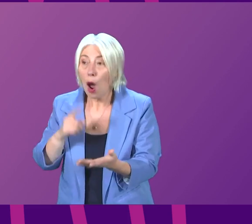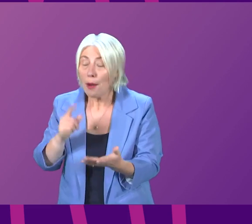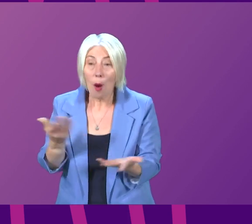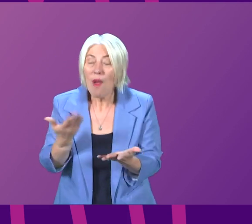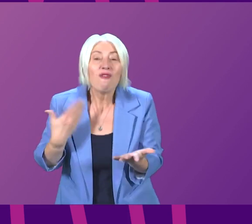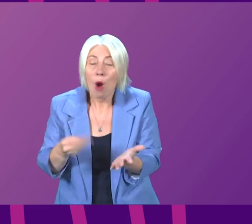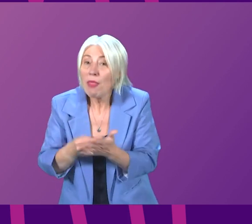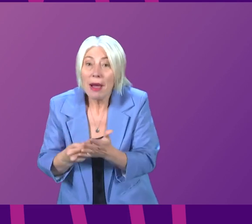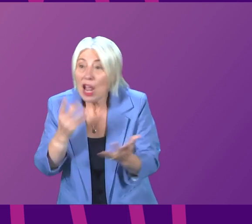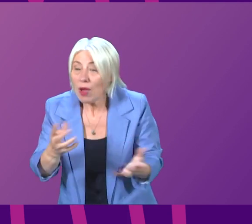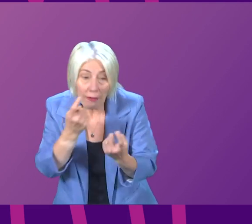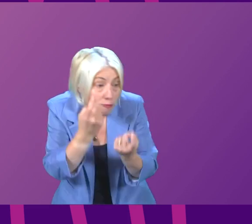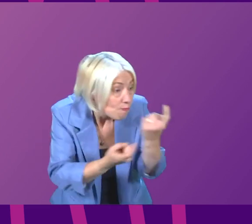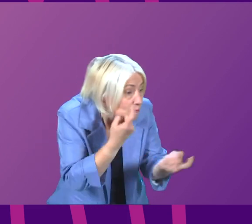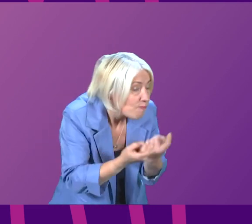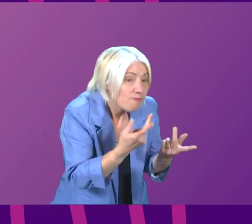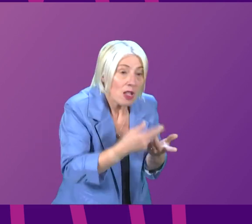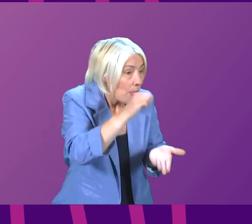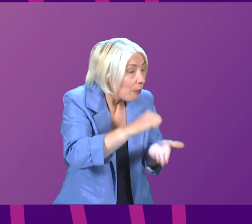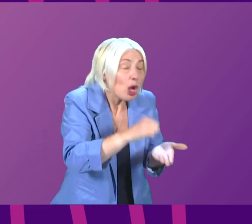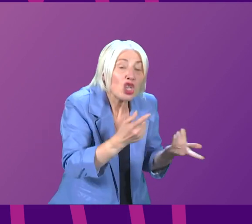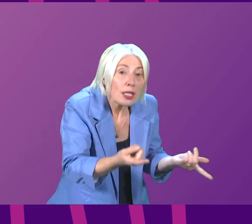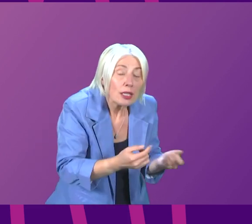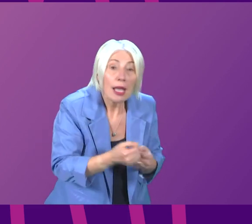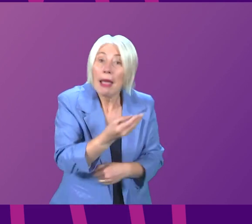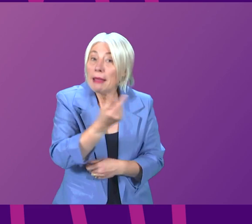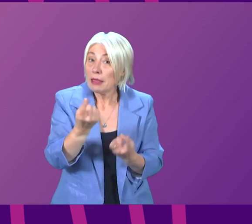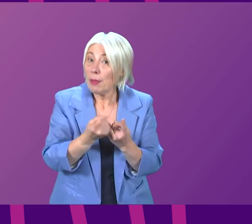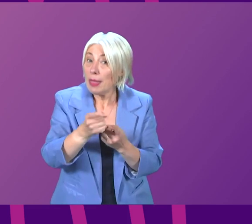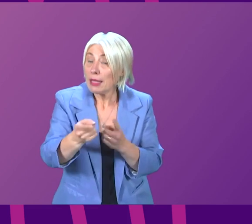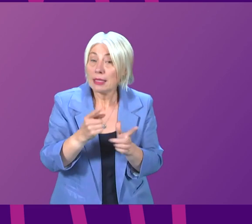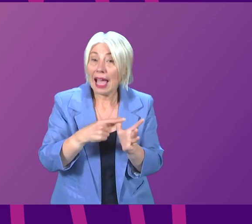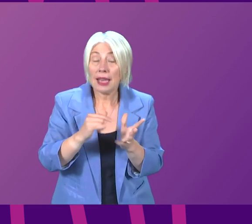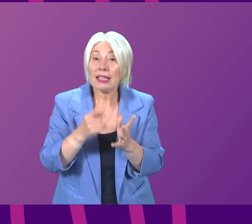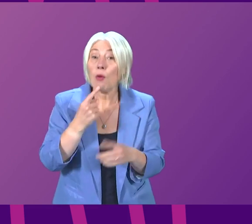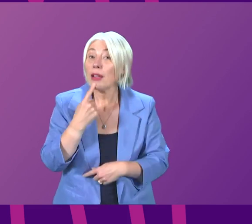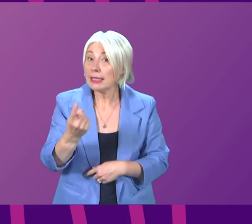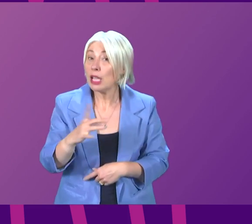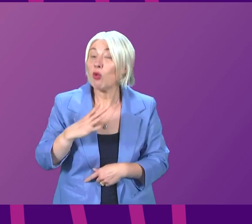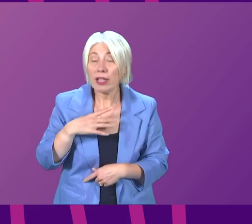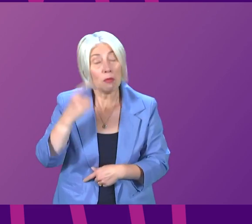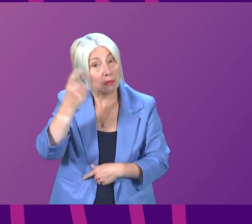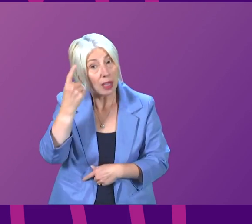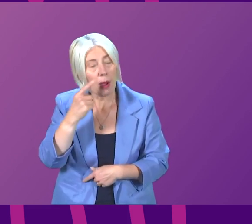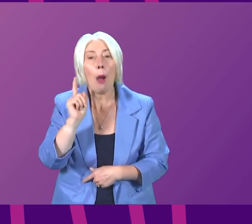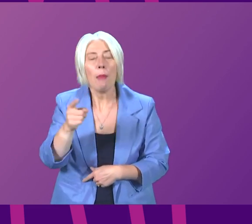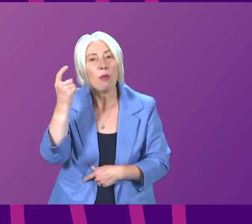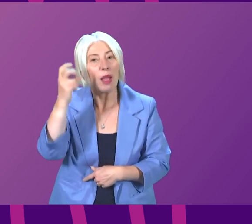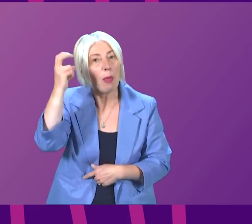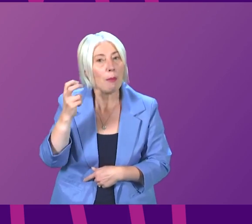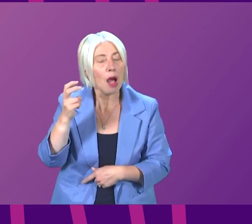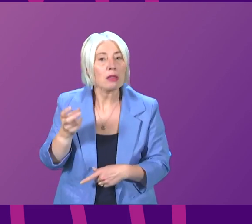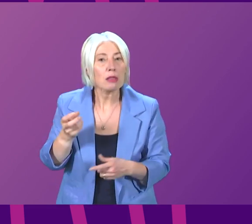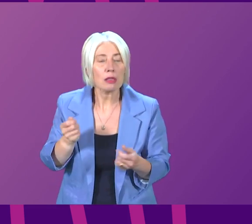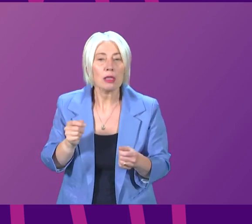in our budget. On some of the things Anna Sauer has suggested, we will consider everything in good faith. you take bus fares, for example. Around